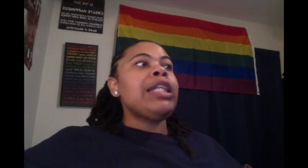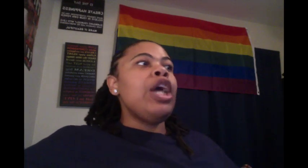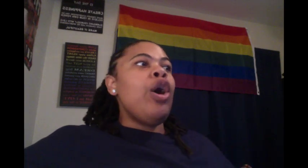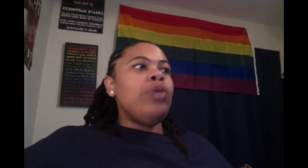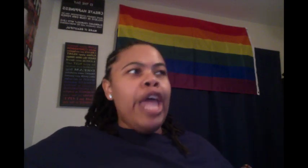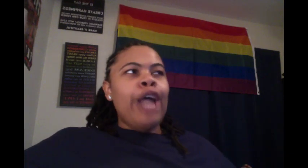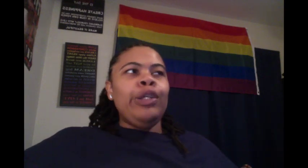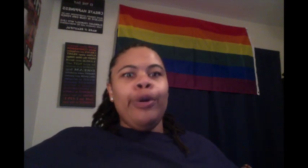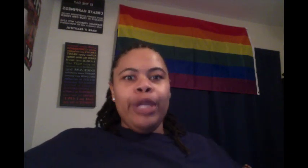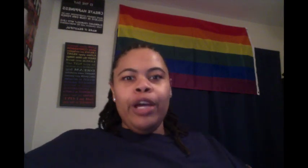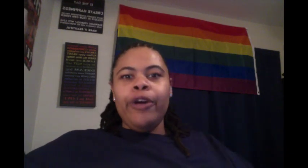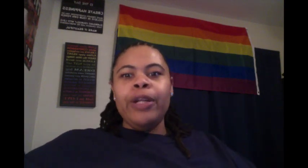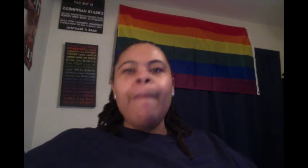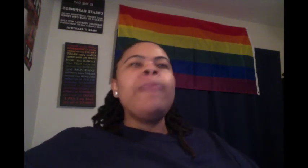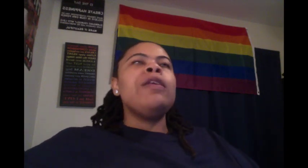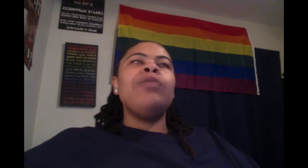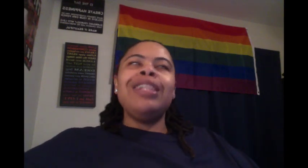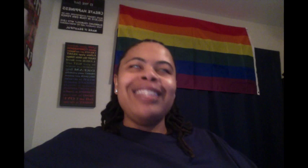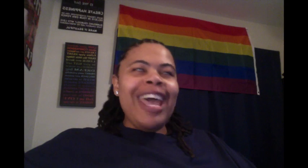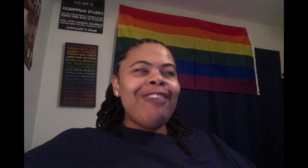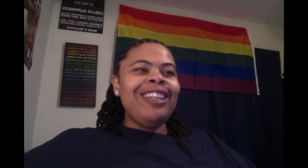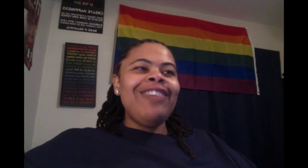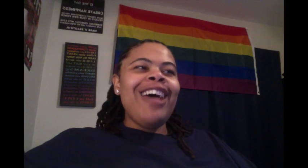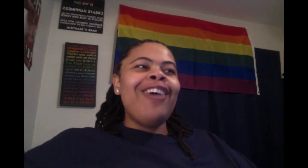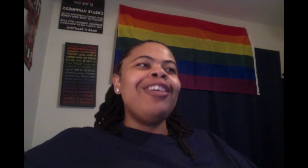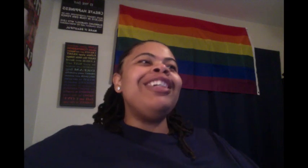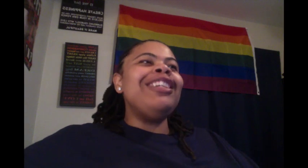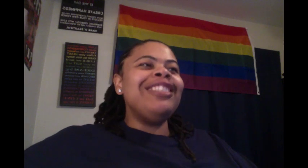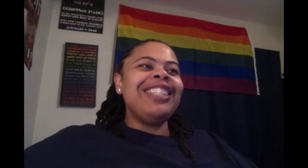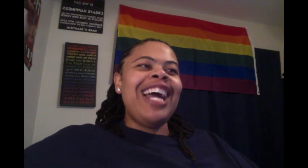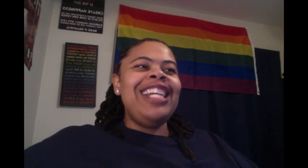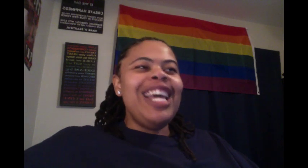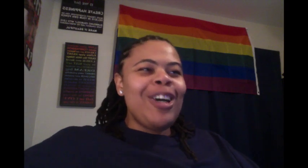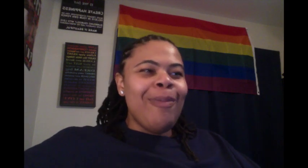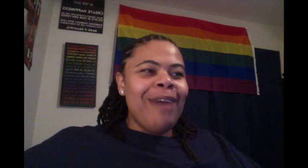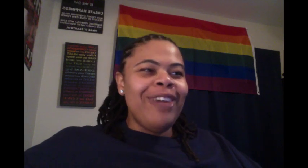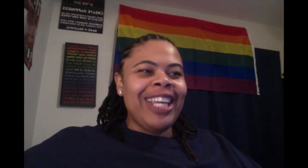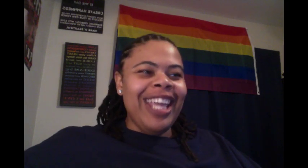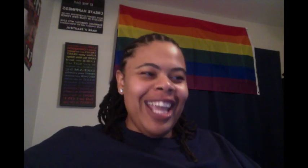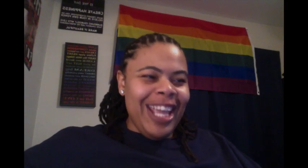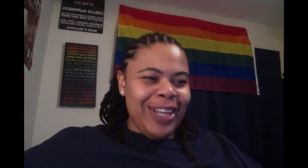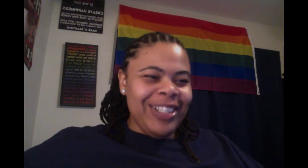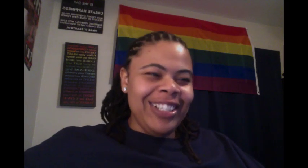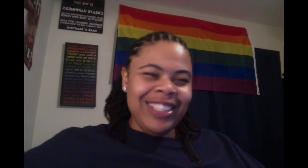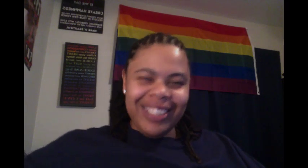said, oh, now you gonna get on it. So, when the staff leave out, it was like, let go of my fucking hand. Ugh.